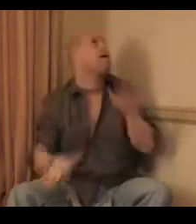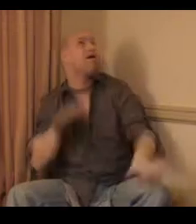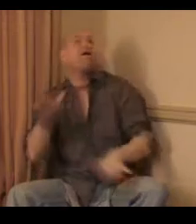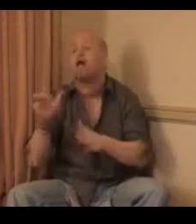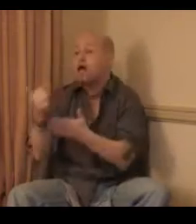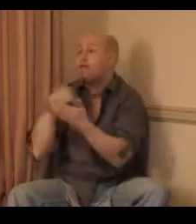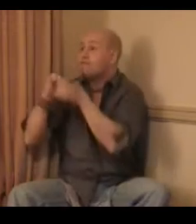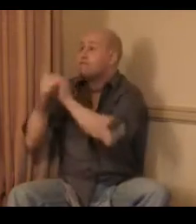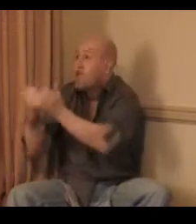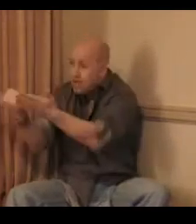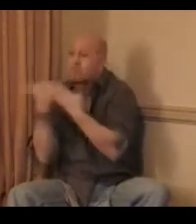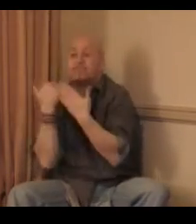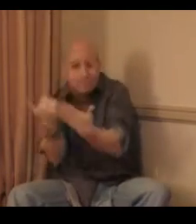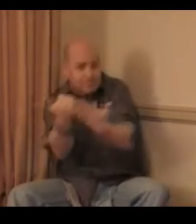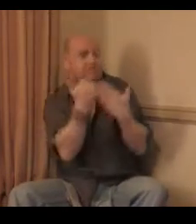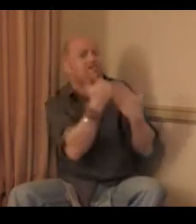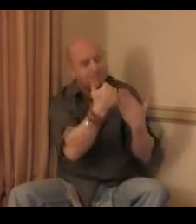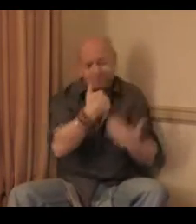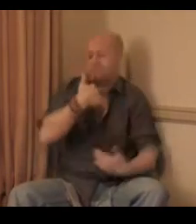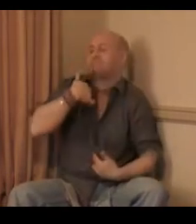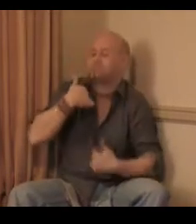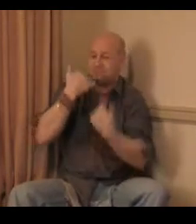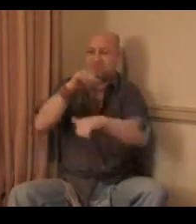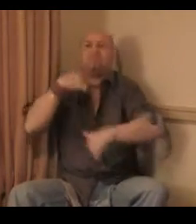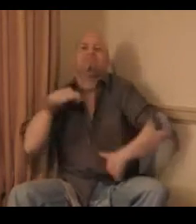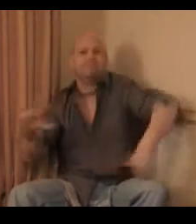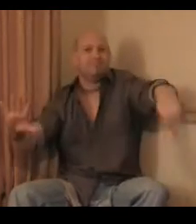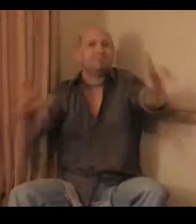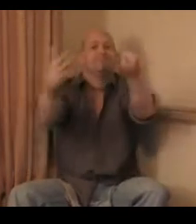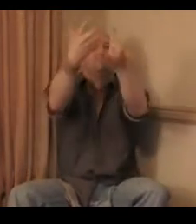little help from my friends I found the light in the tunnel at the end